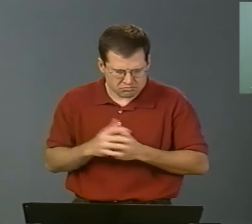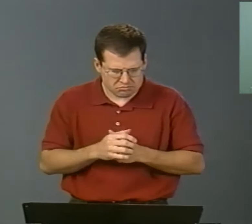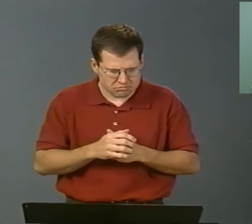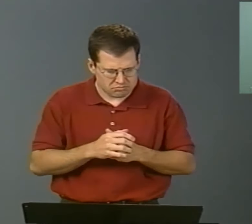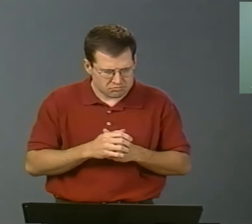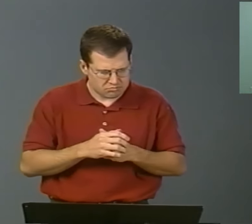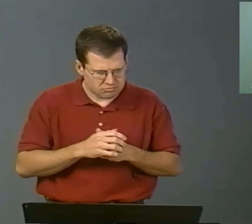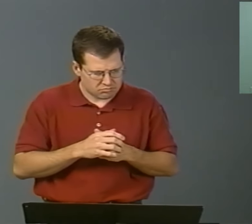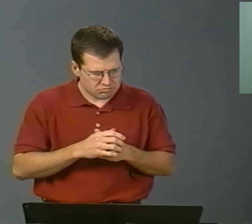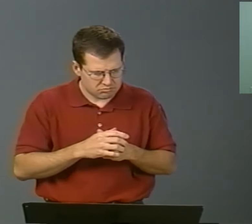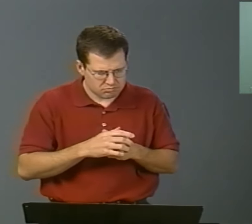a good experience there.